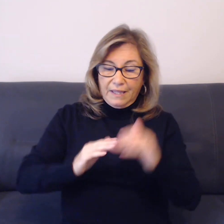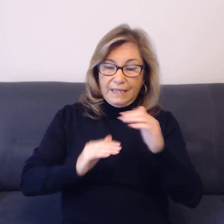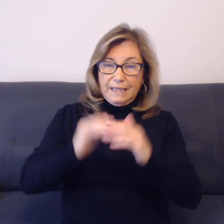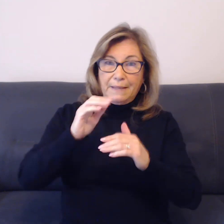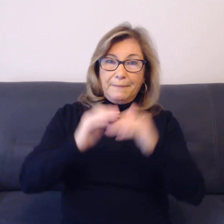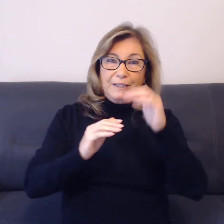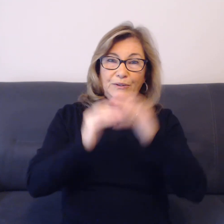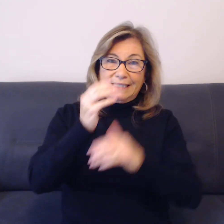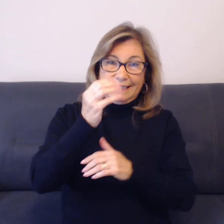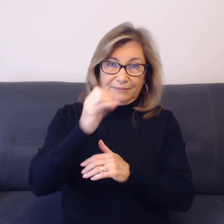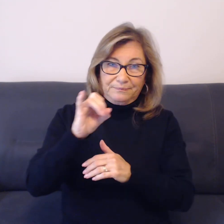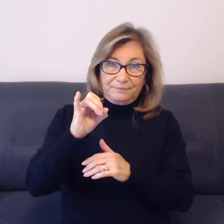Again.